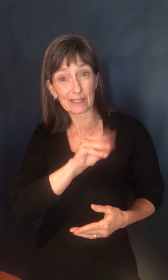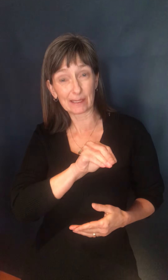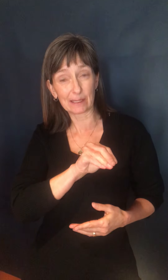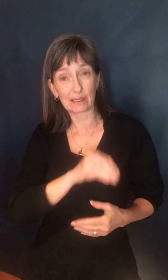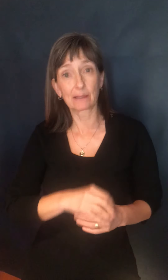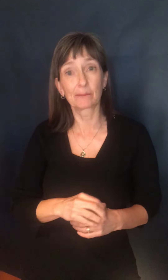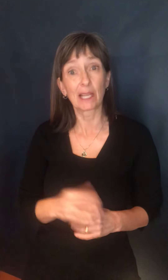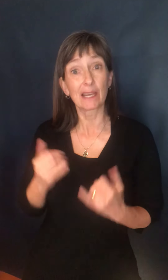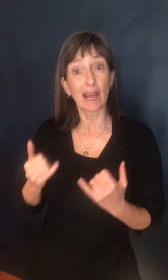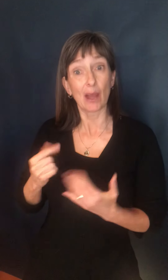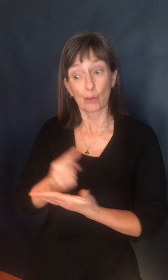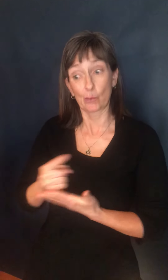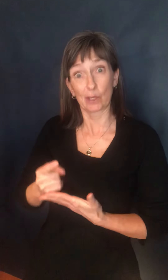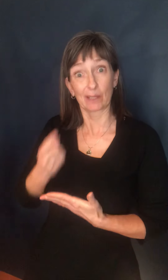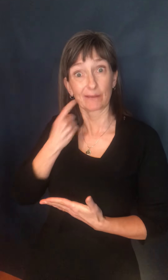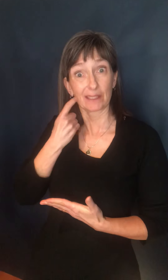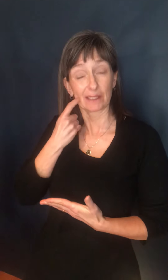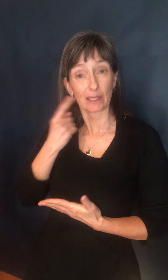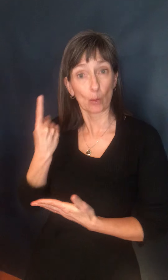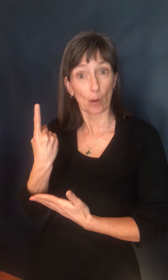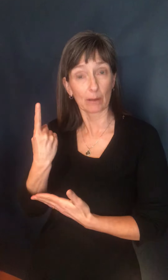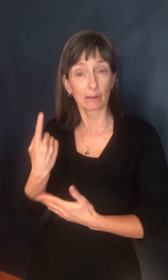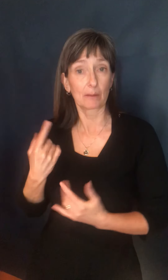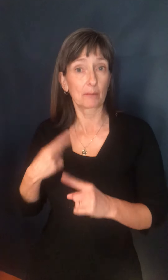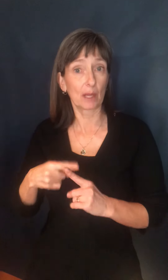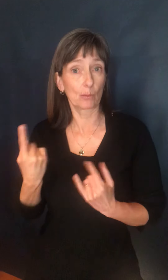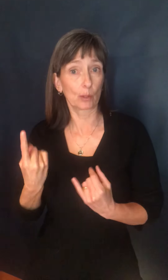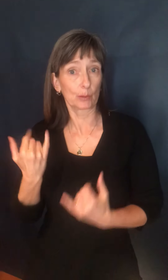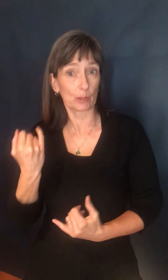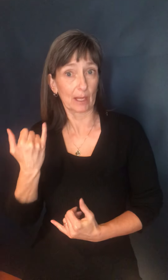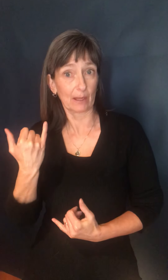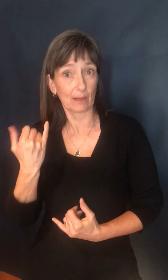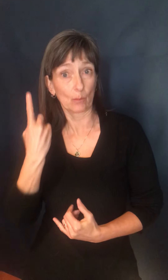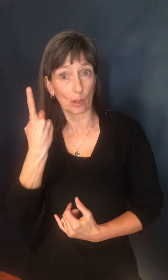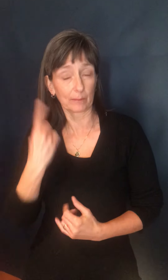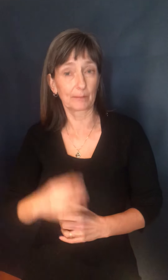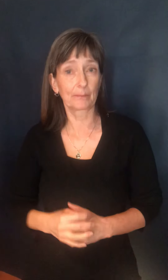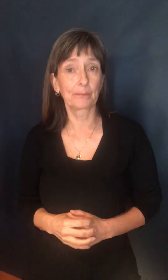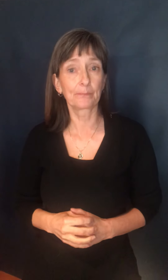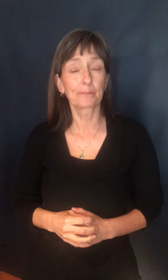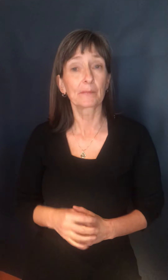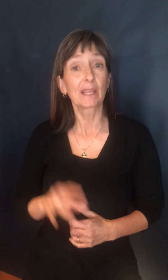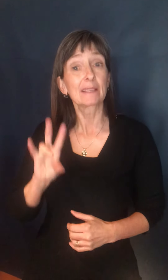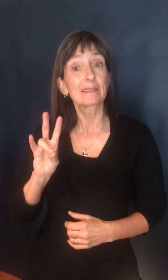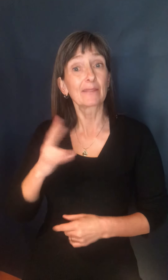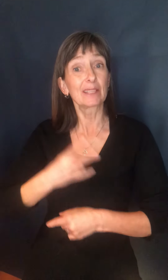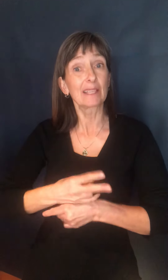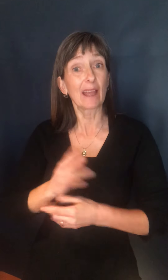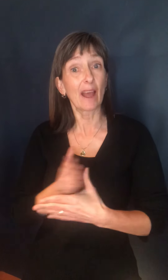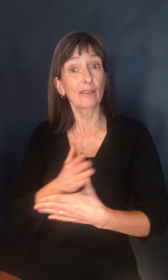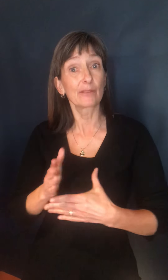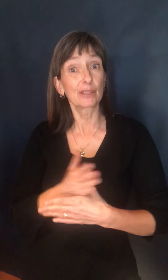case over the last week, and now one case reported today. The seven-day moving average has gone from 40 cases in mid